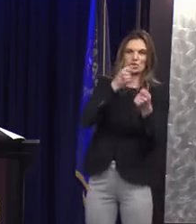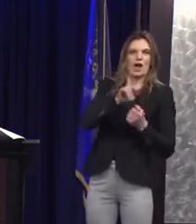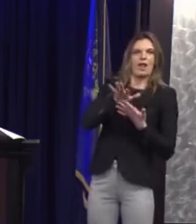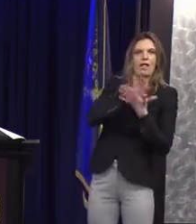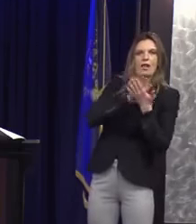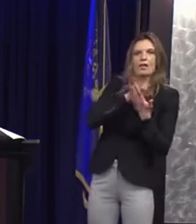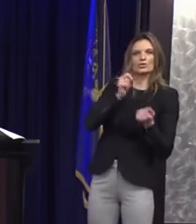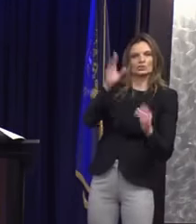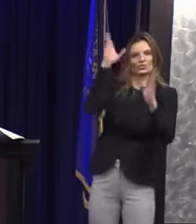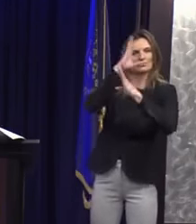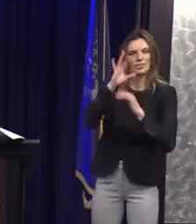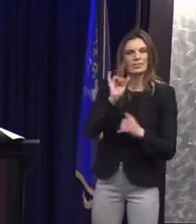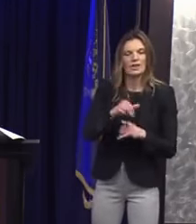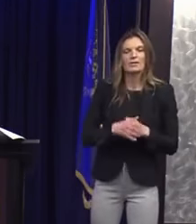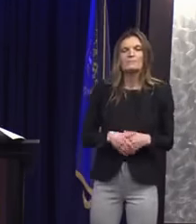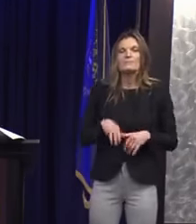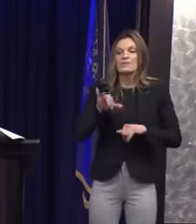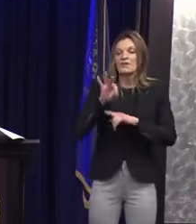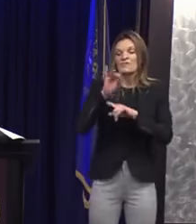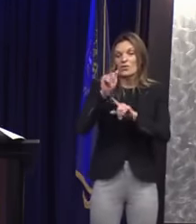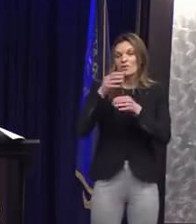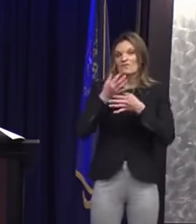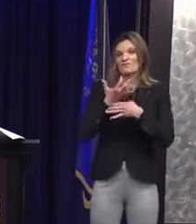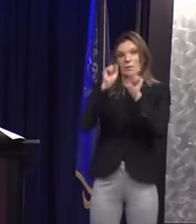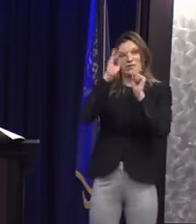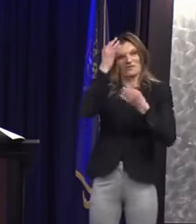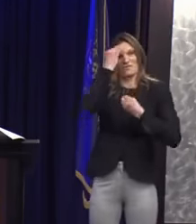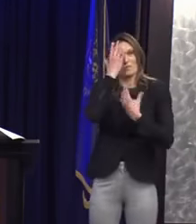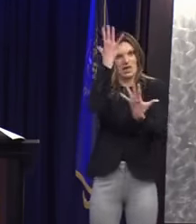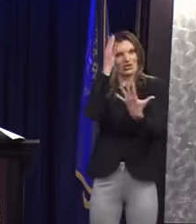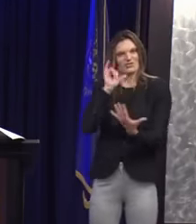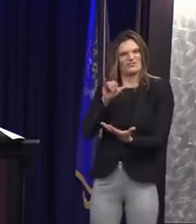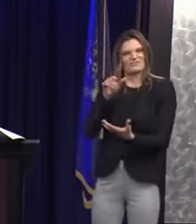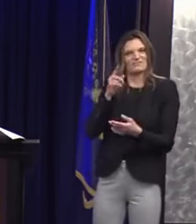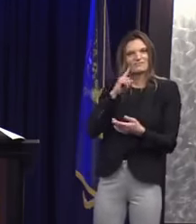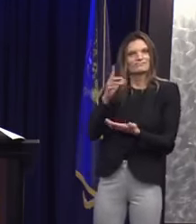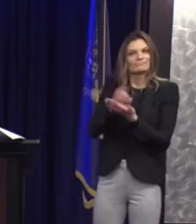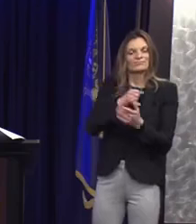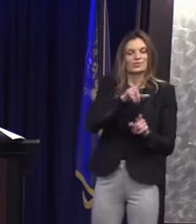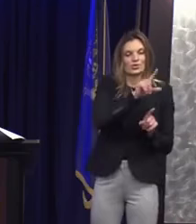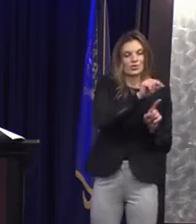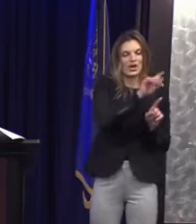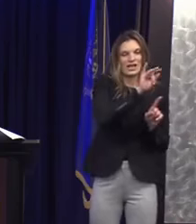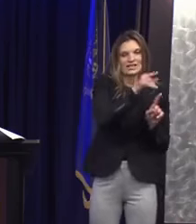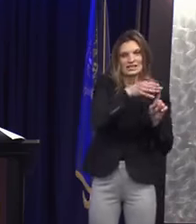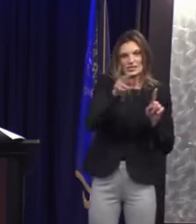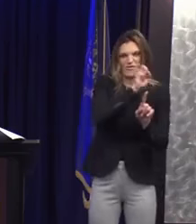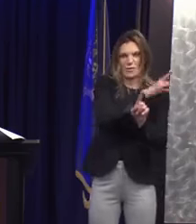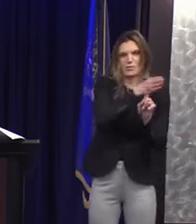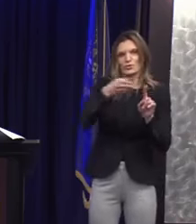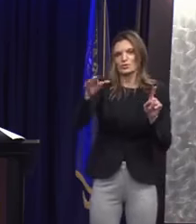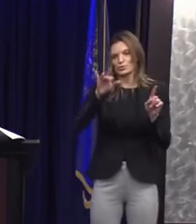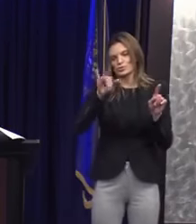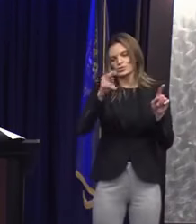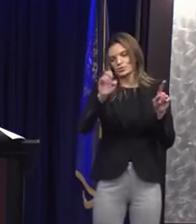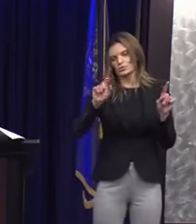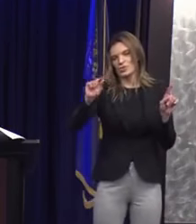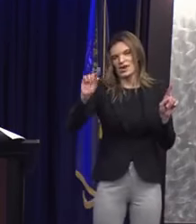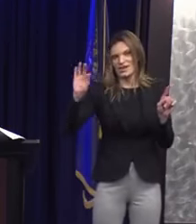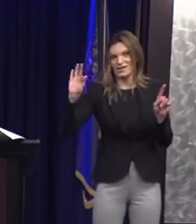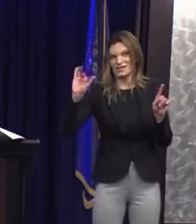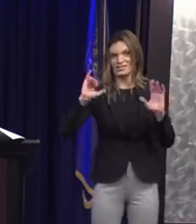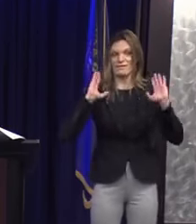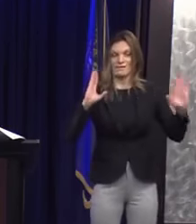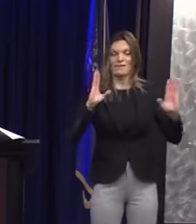of Information Act, from November of 2018 through June of 2019 for